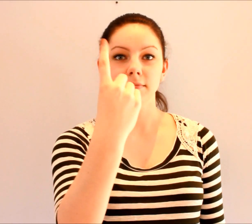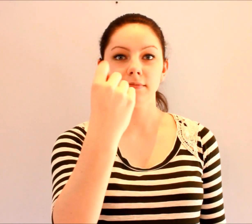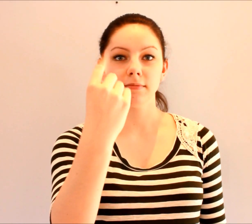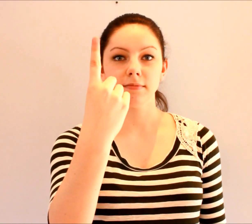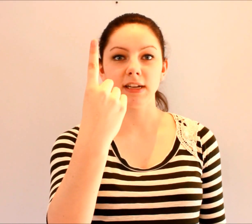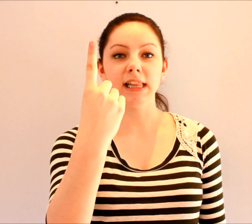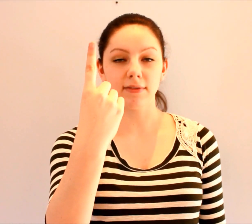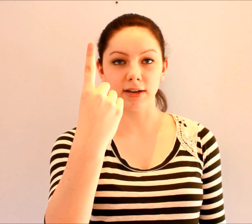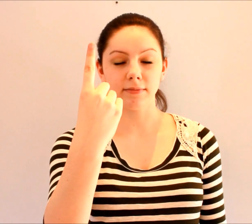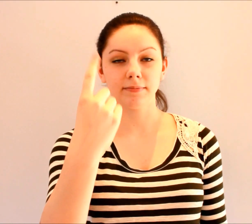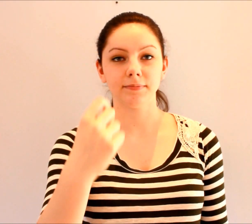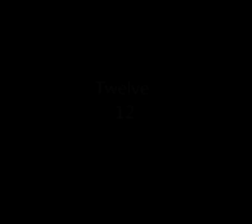Eleven.